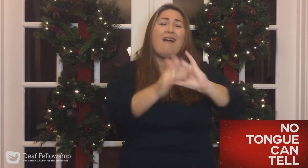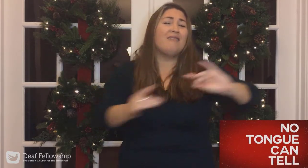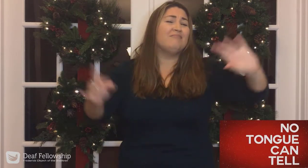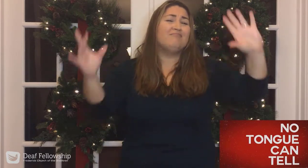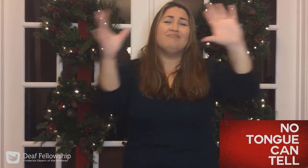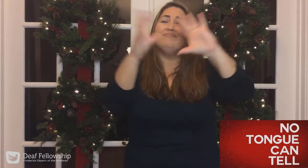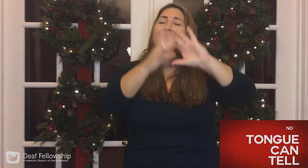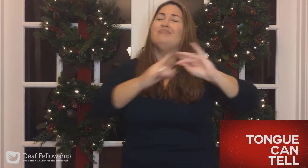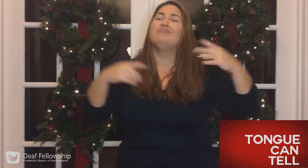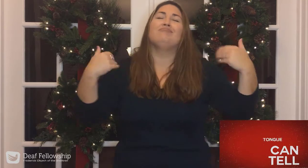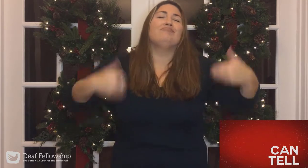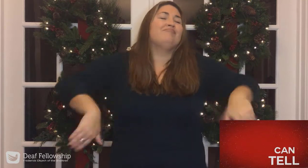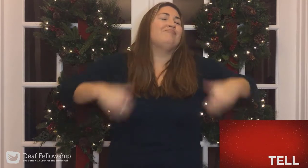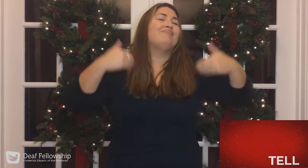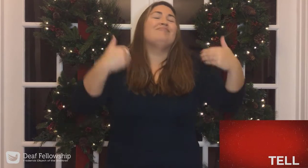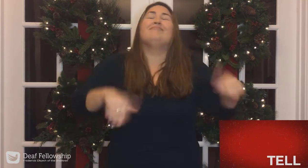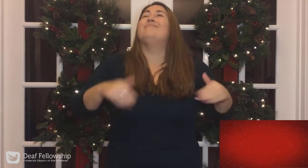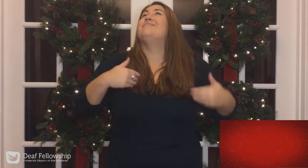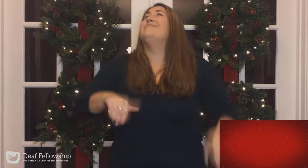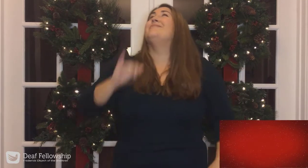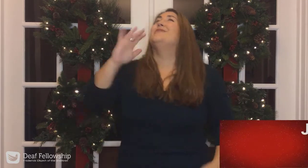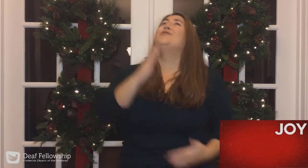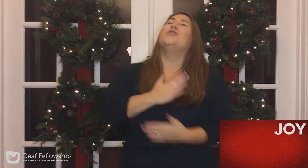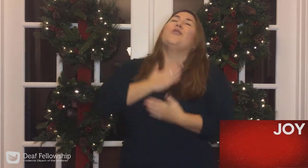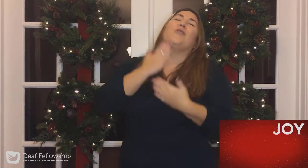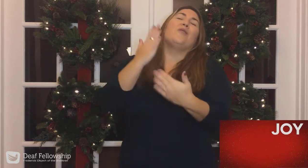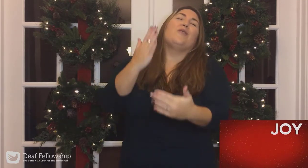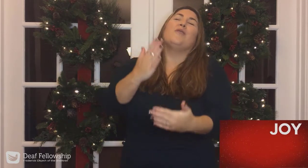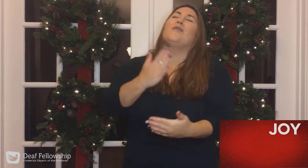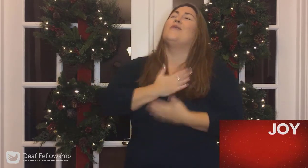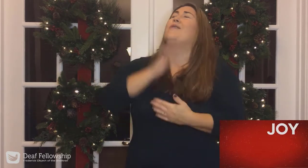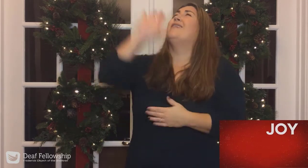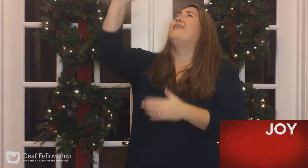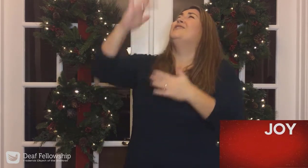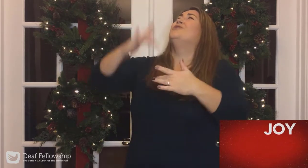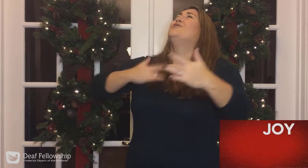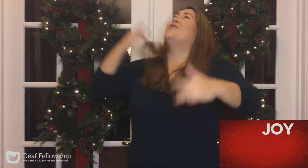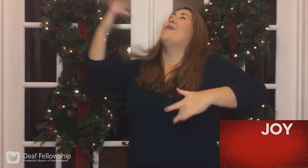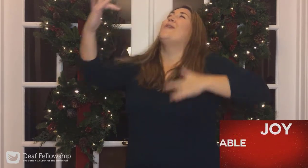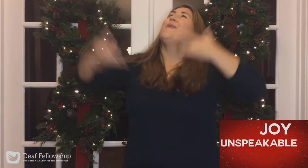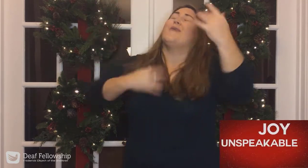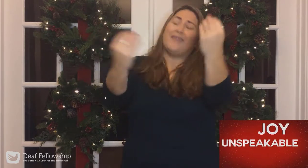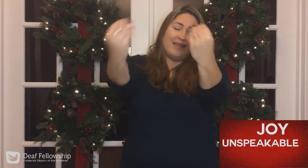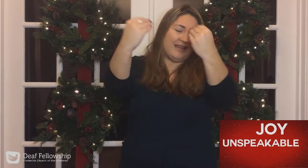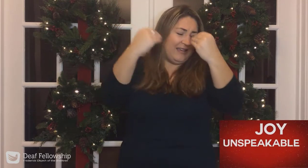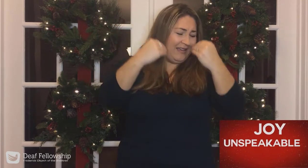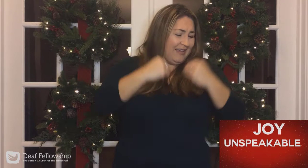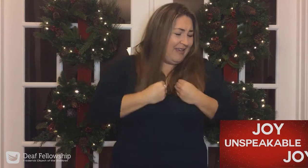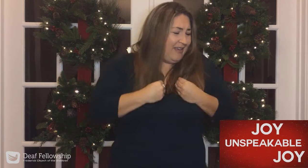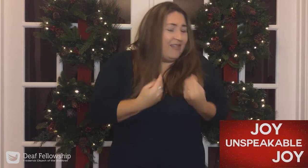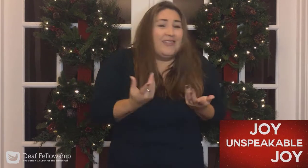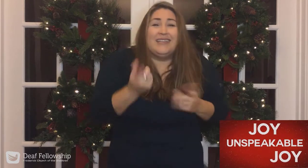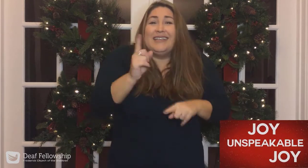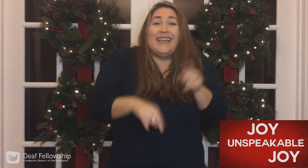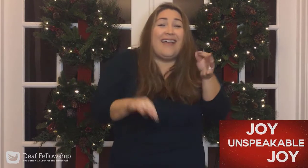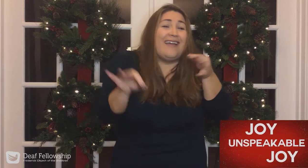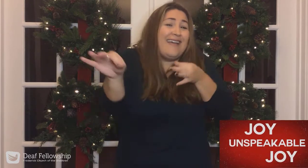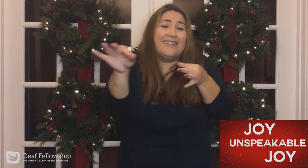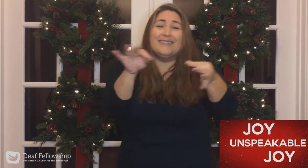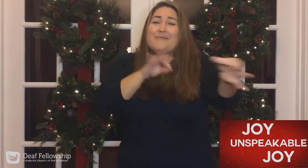tell with the soul I'm sick of all the joy